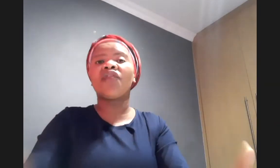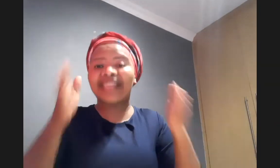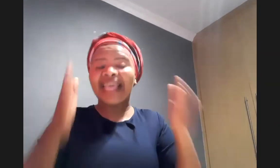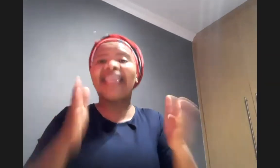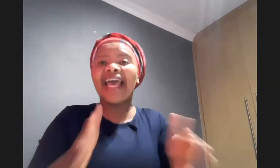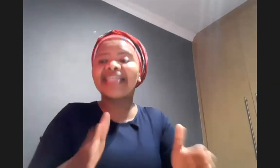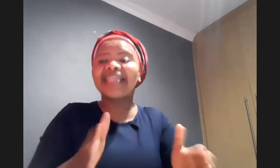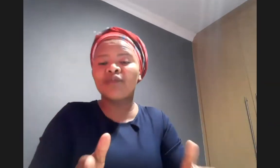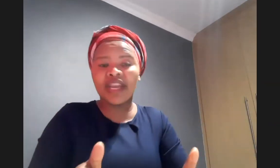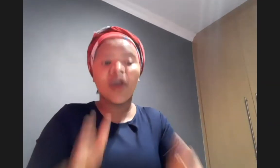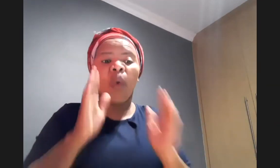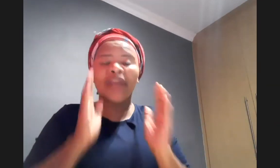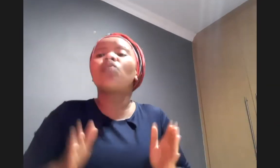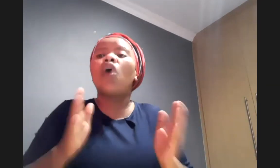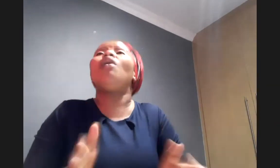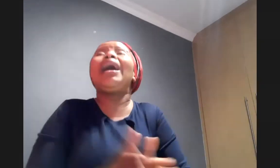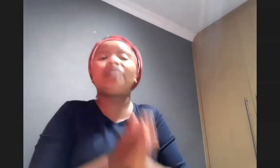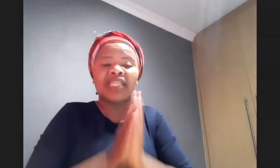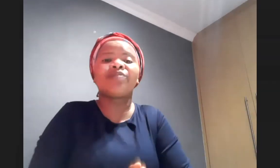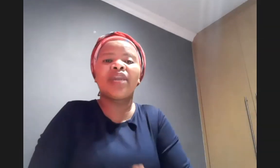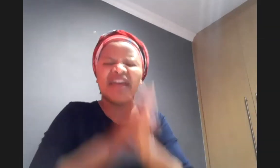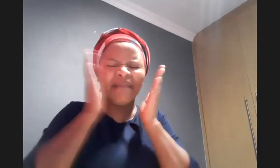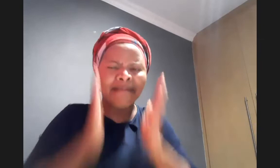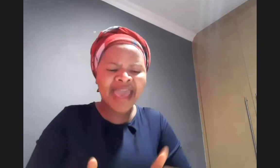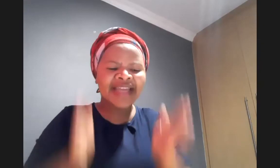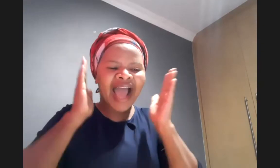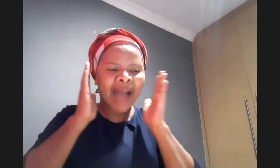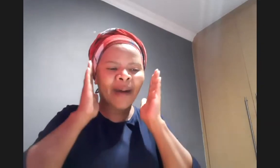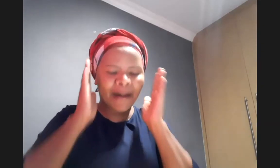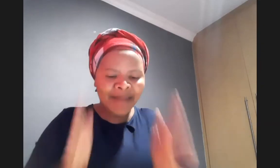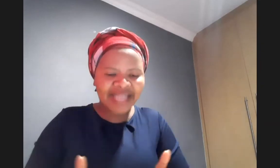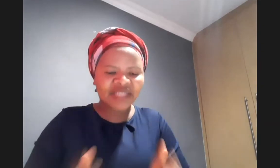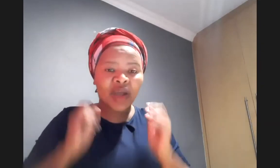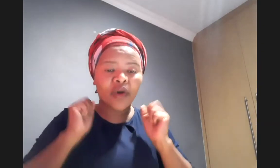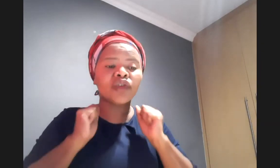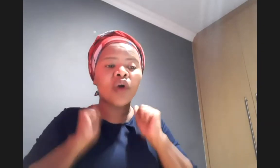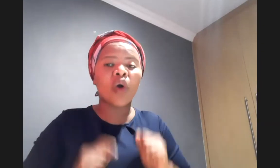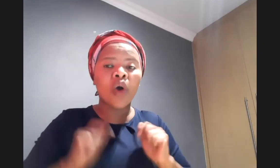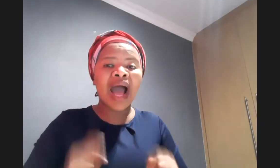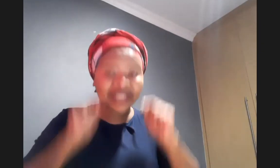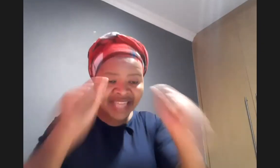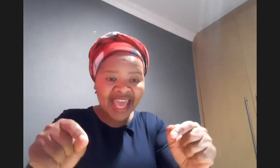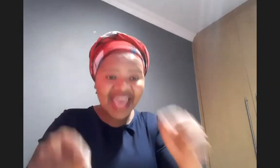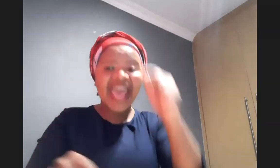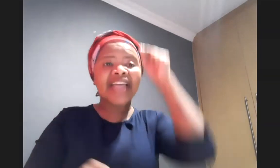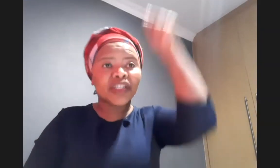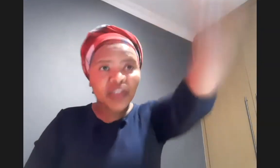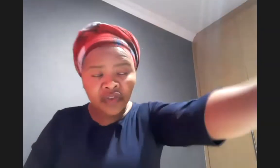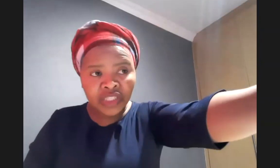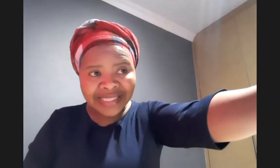us here this morning were to go out this morning having made up our minds we are going to go out there and serve jesus